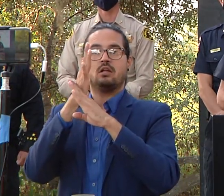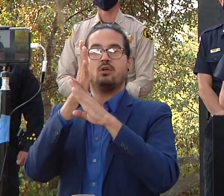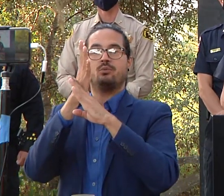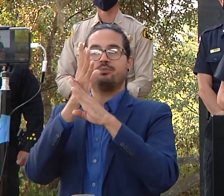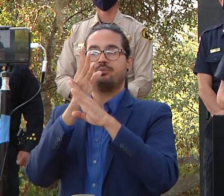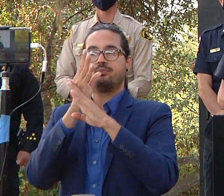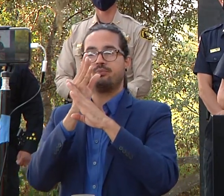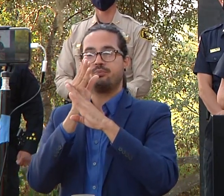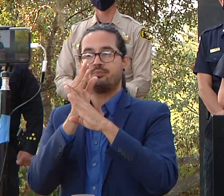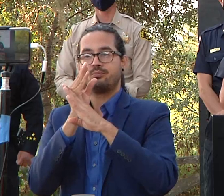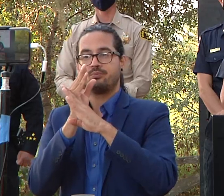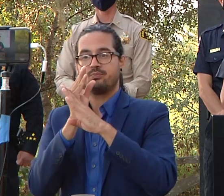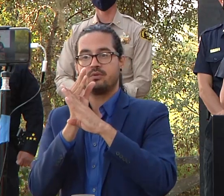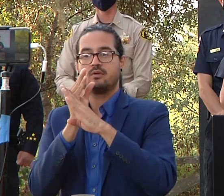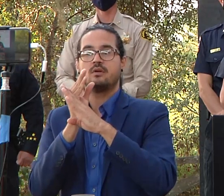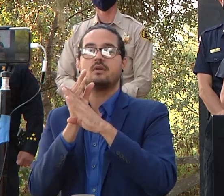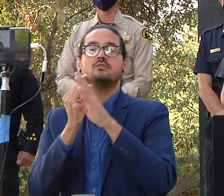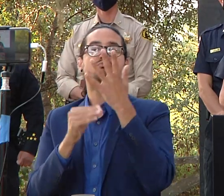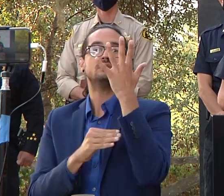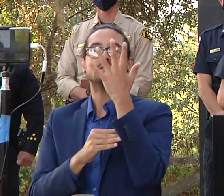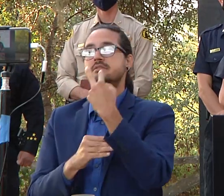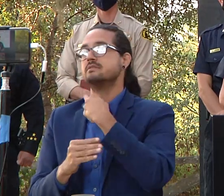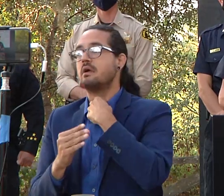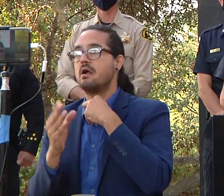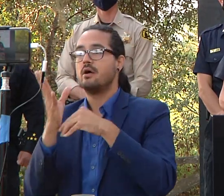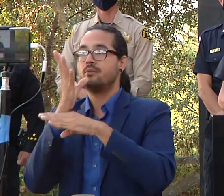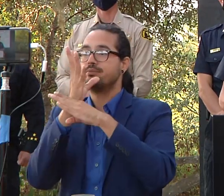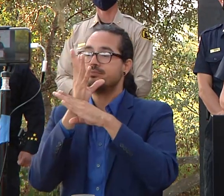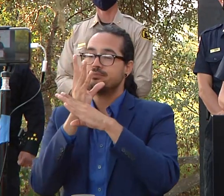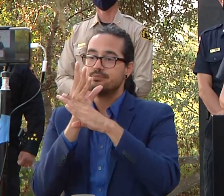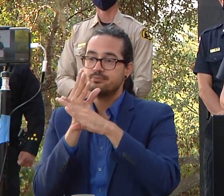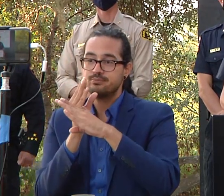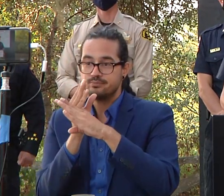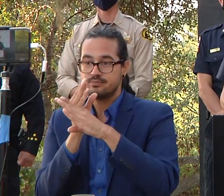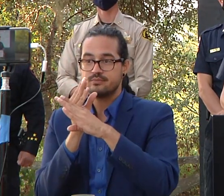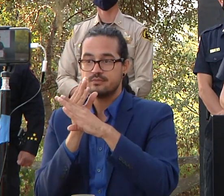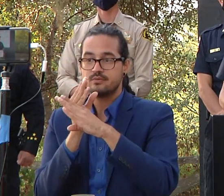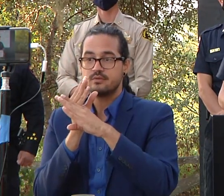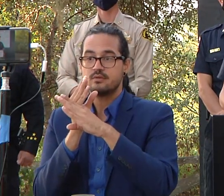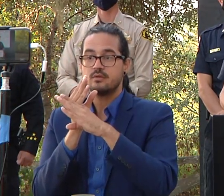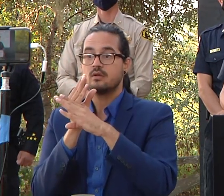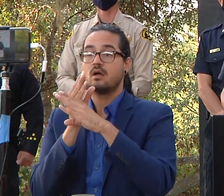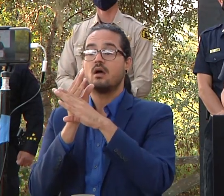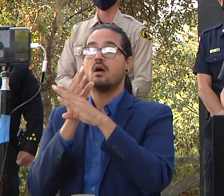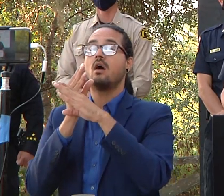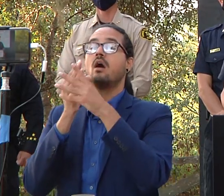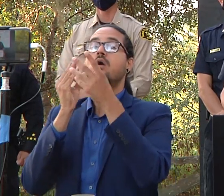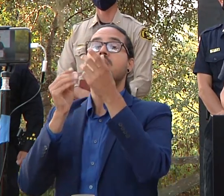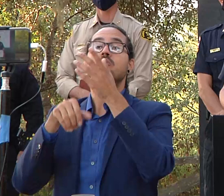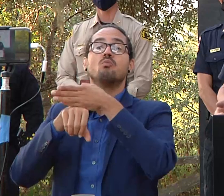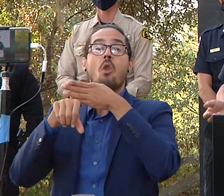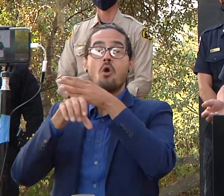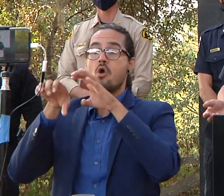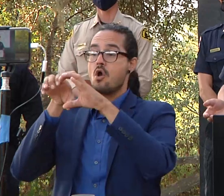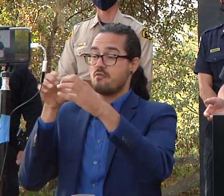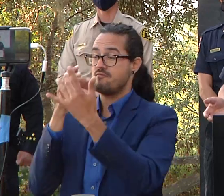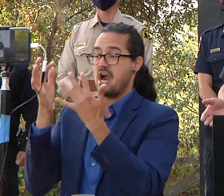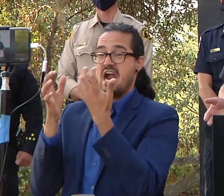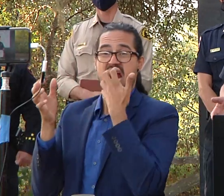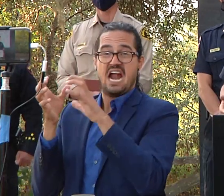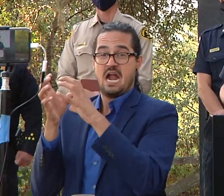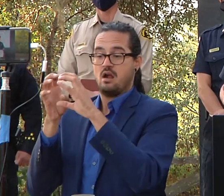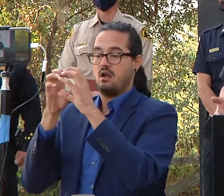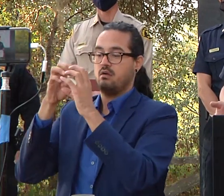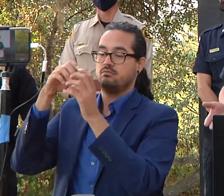or stump or log then it loosens up and then it rolls downhill into the green area and then